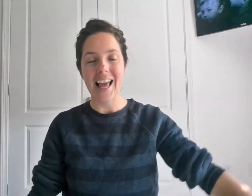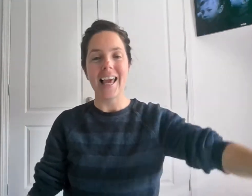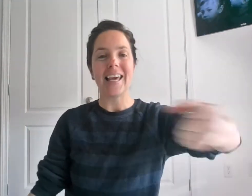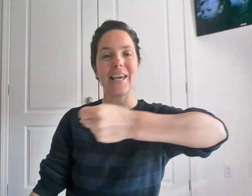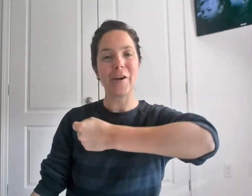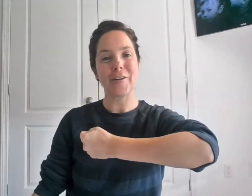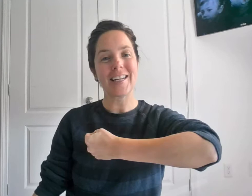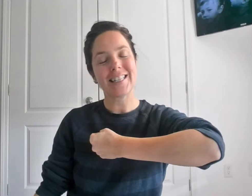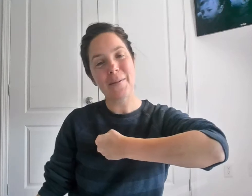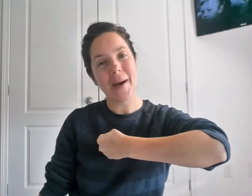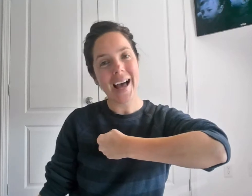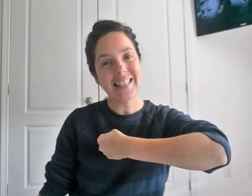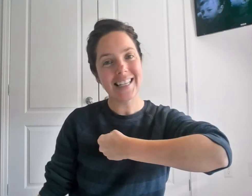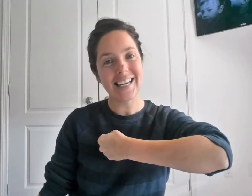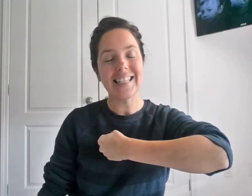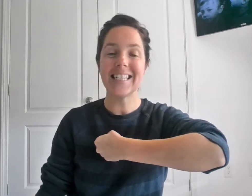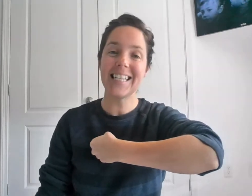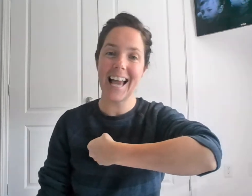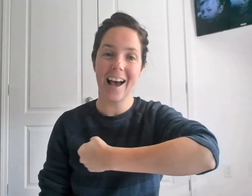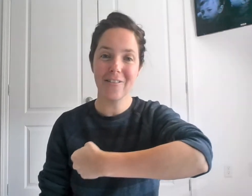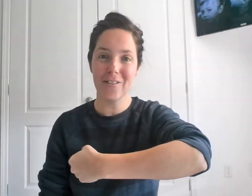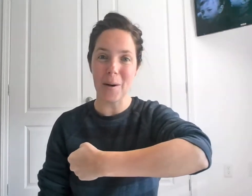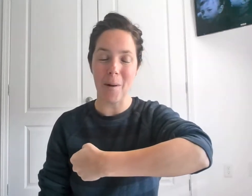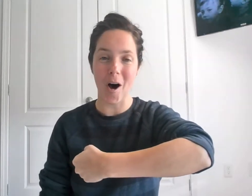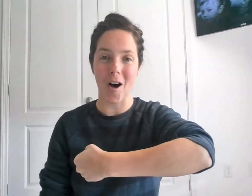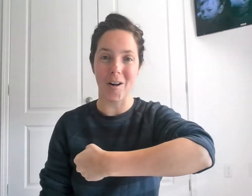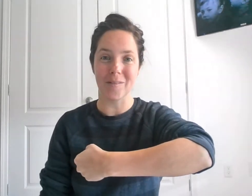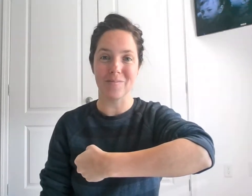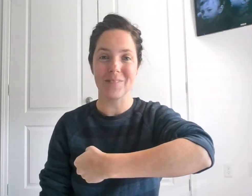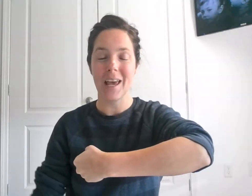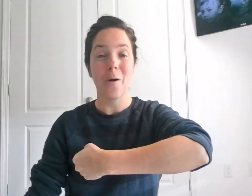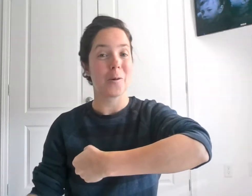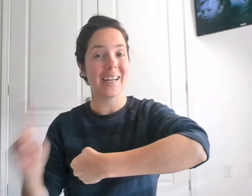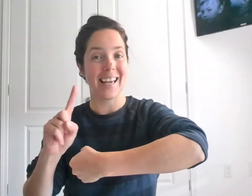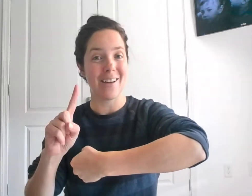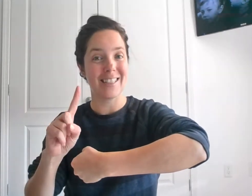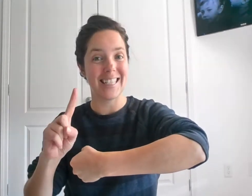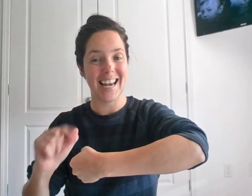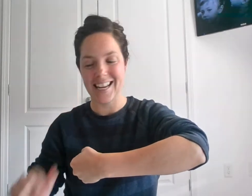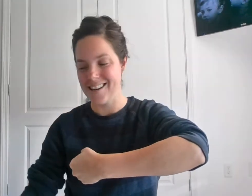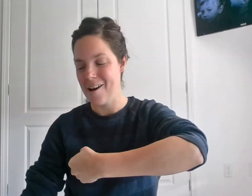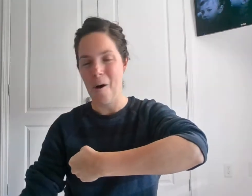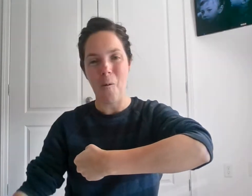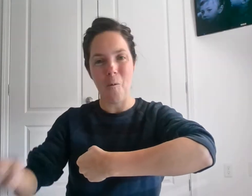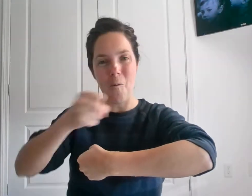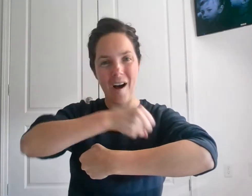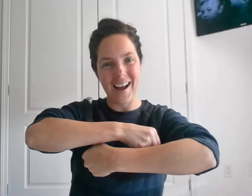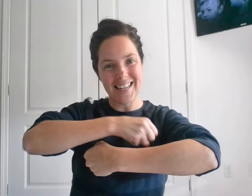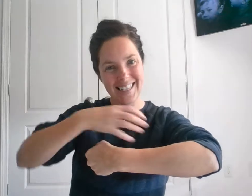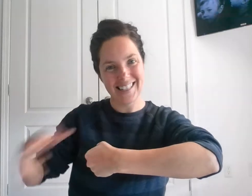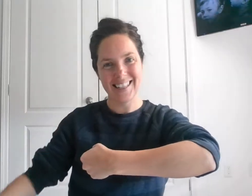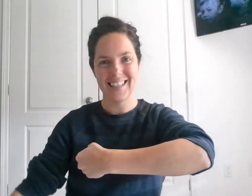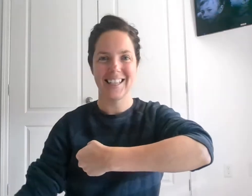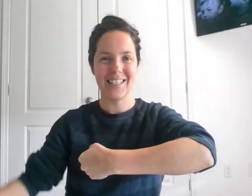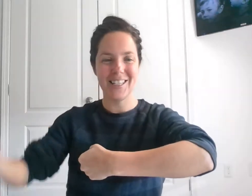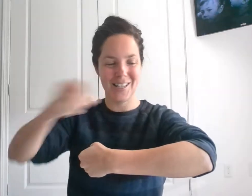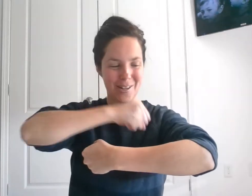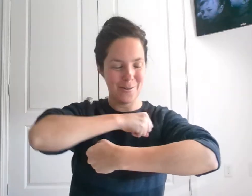Here is the basket to gather them all. We're gonna count to 10. 1, 2,